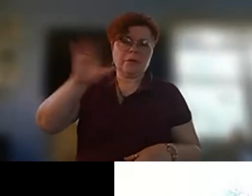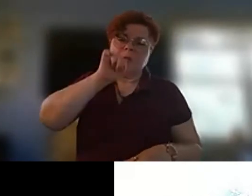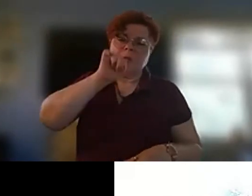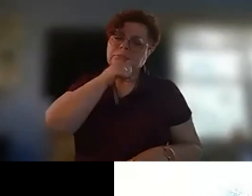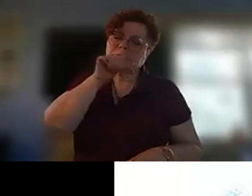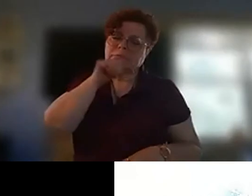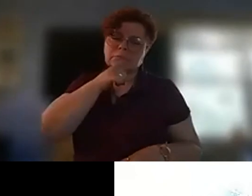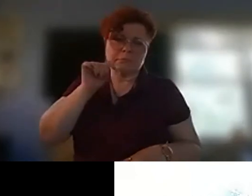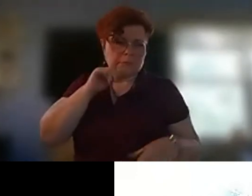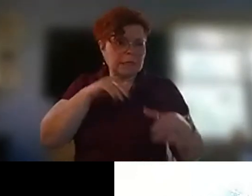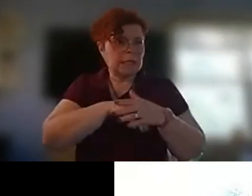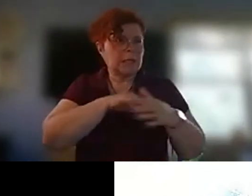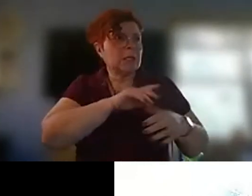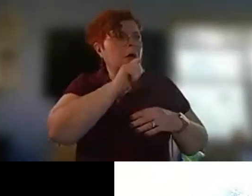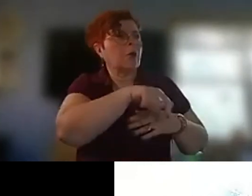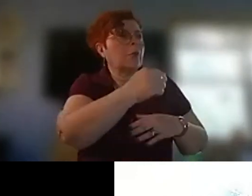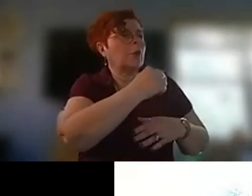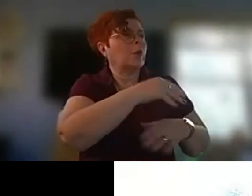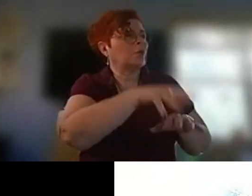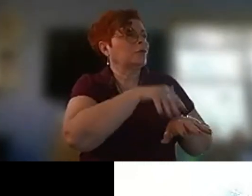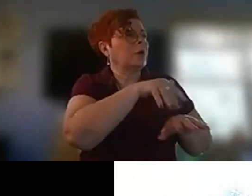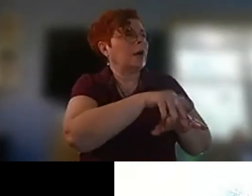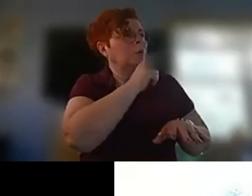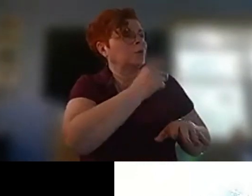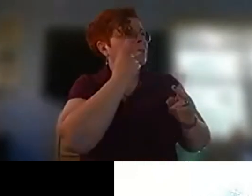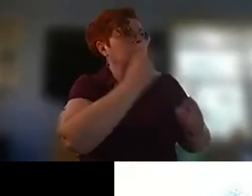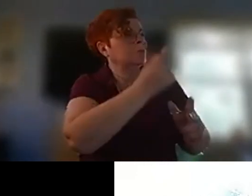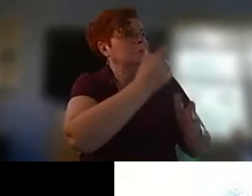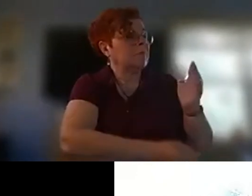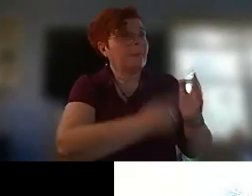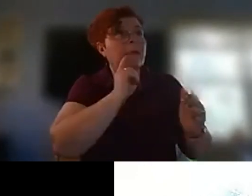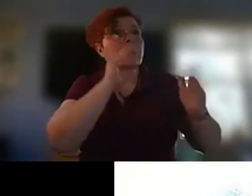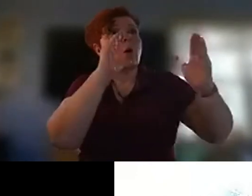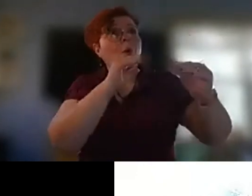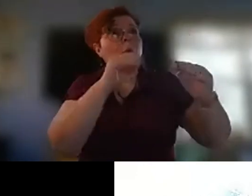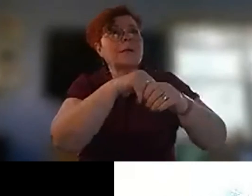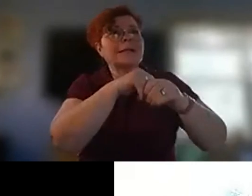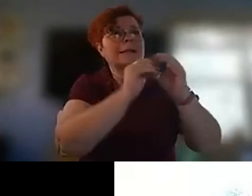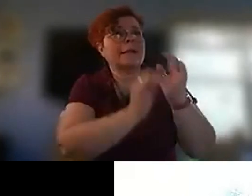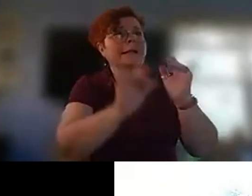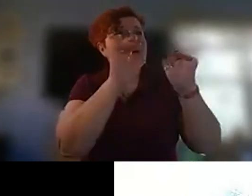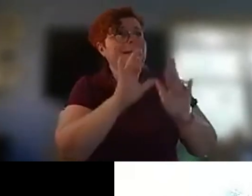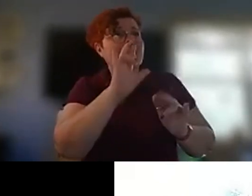witnessed their passage and hope in the cactus's impossible flowers of spring